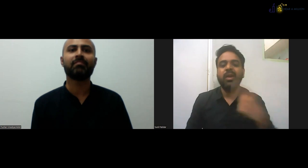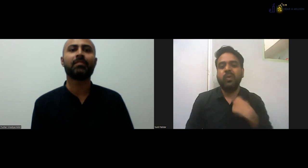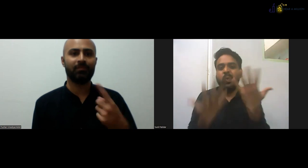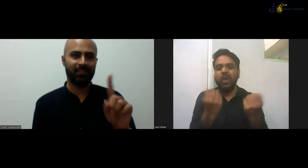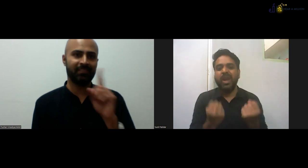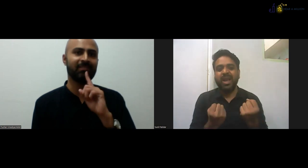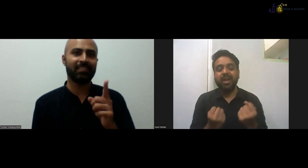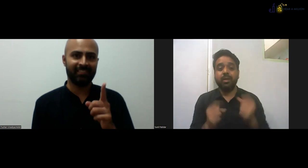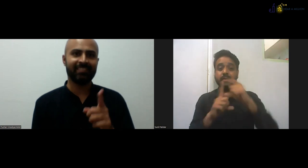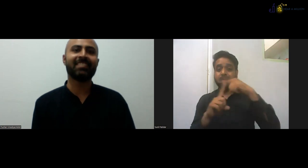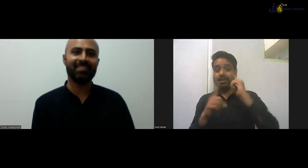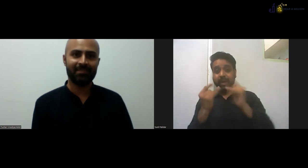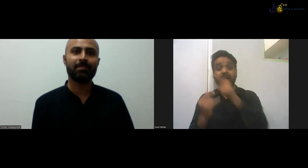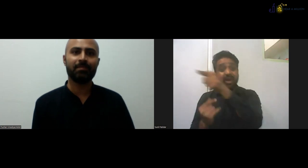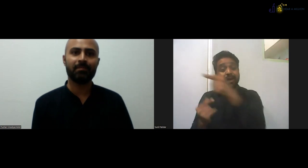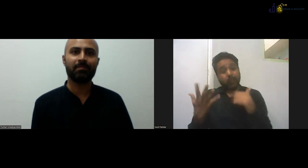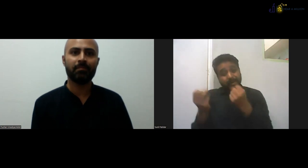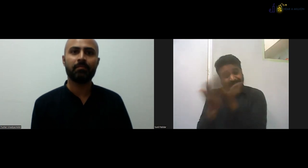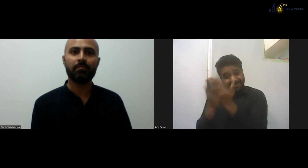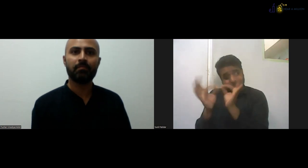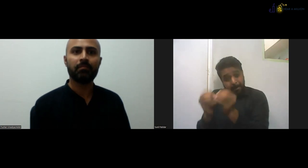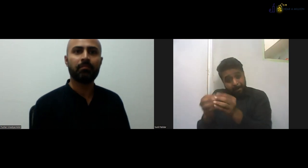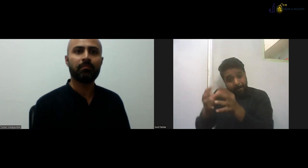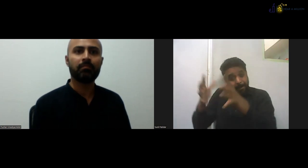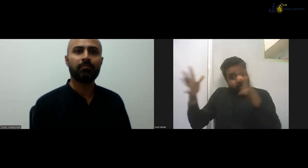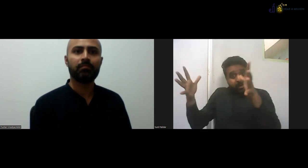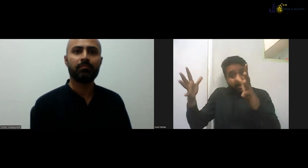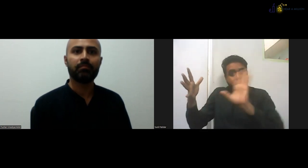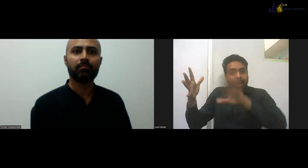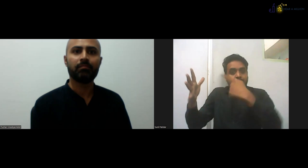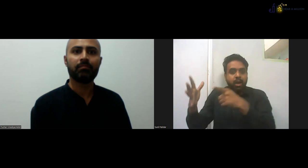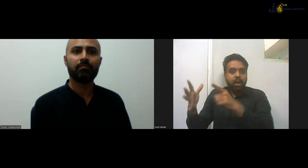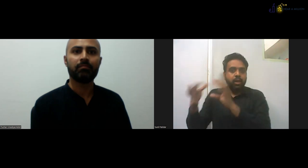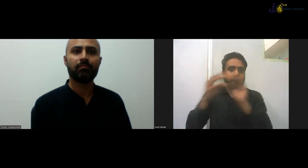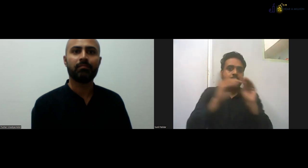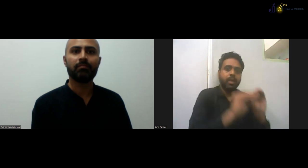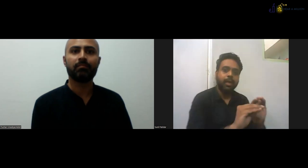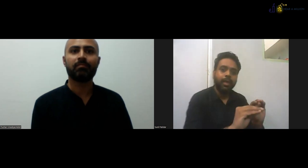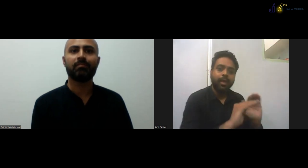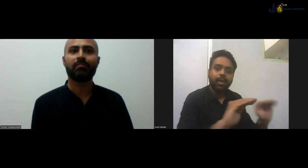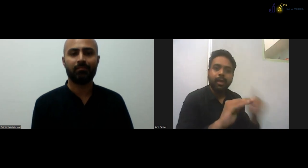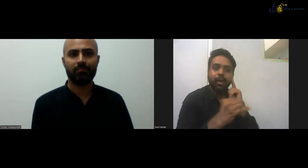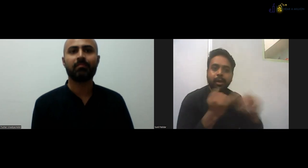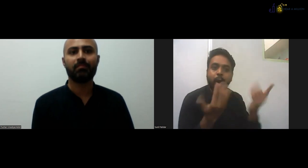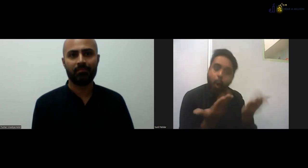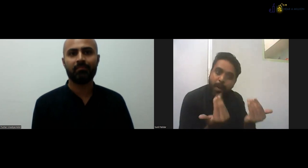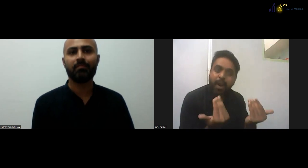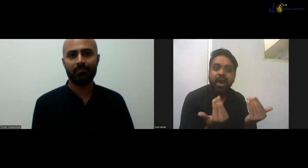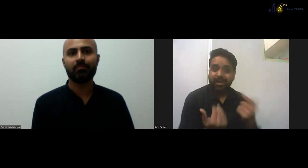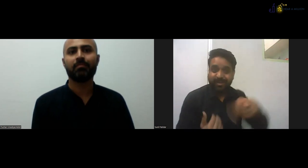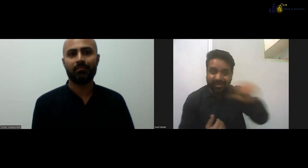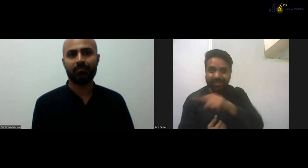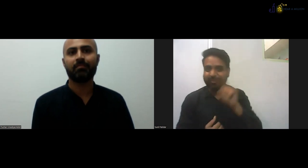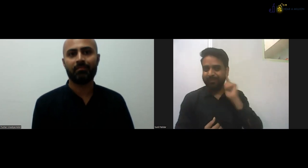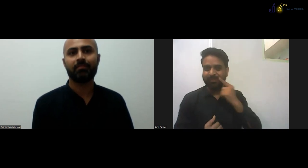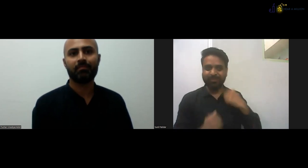then, that way you can learn everything and anything, right? So you want to encourage more of the people in DTISL.